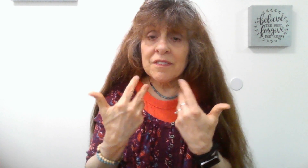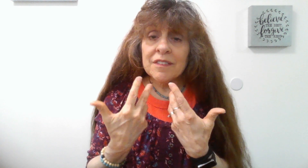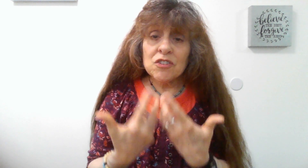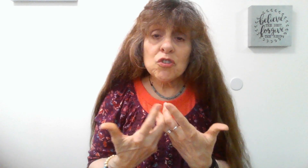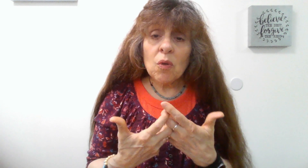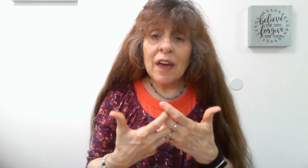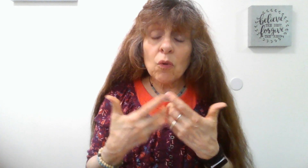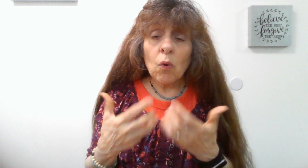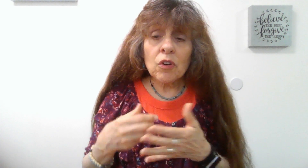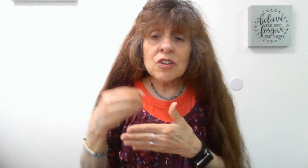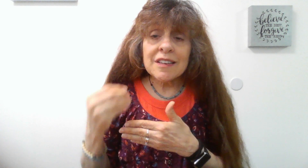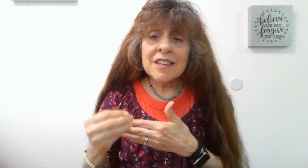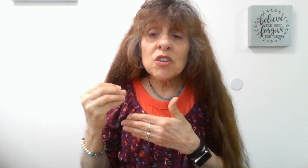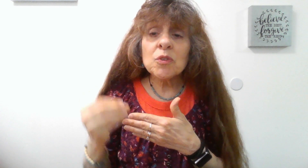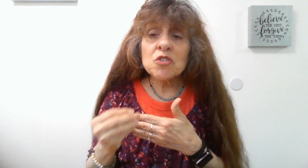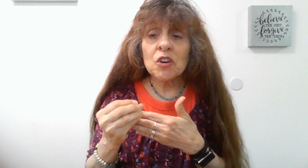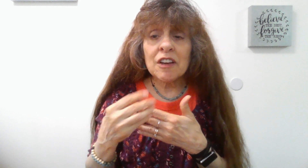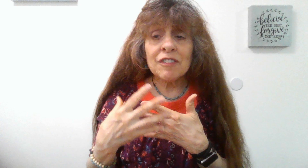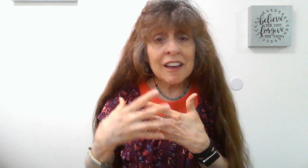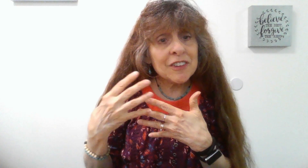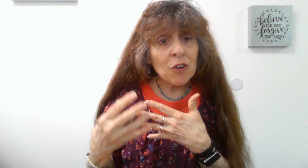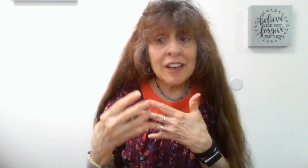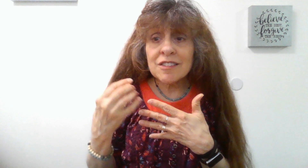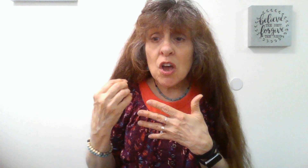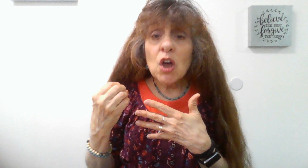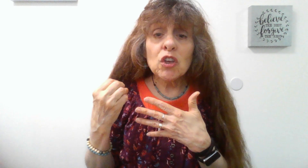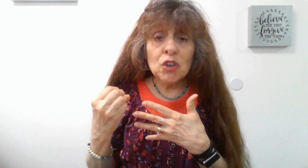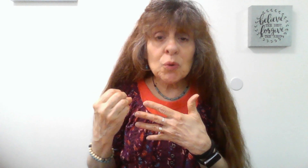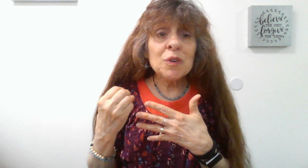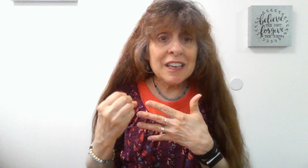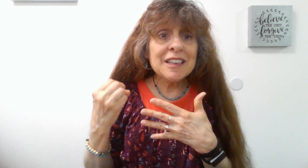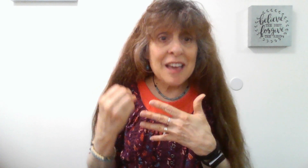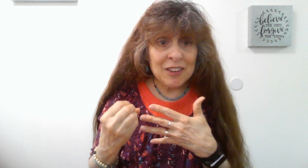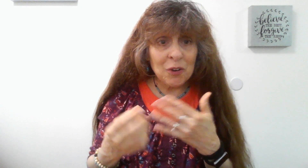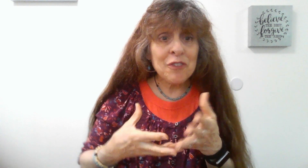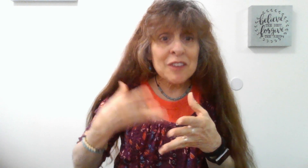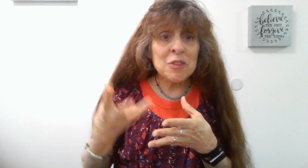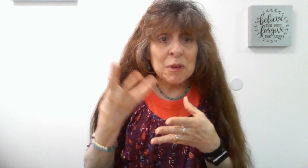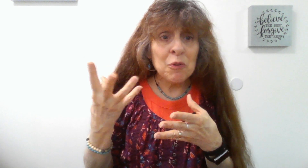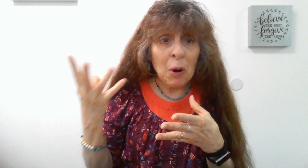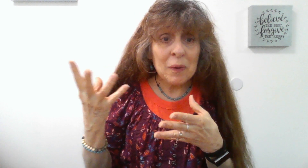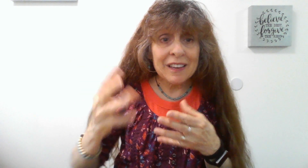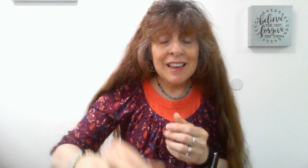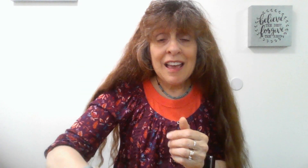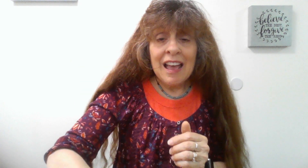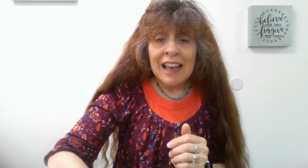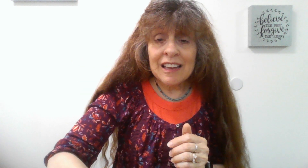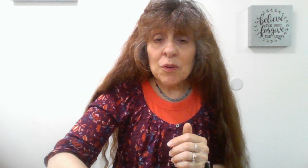did you know that in order to continue in your journey of life in Christ, you need your faith to be growing. And